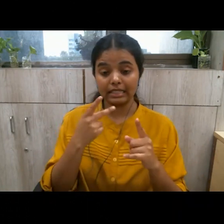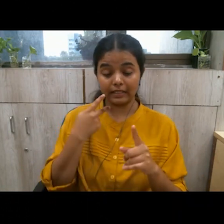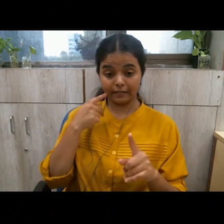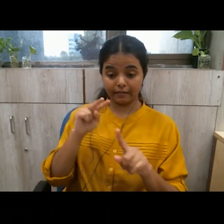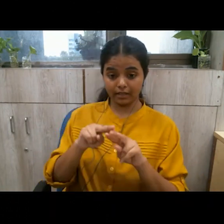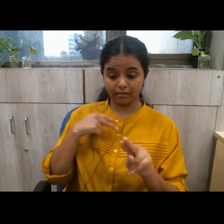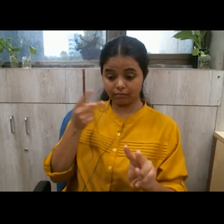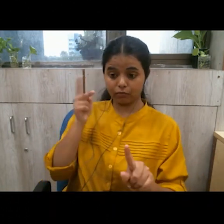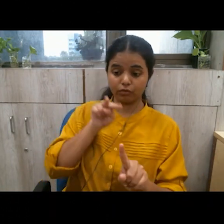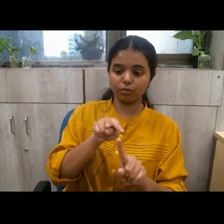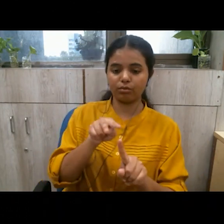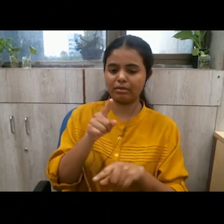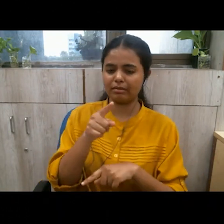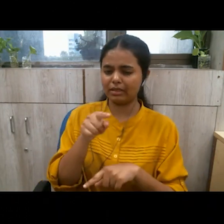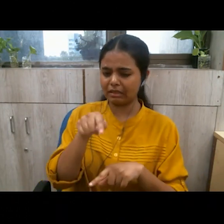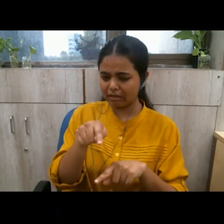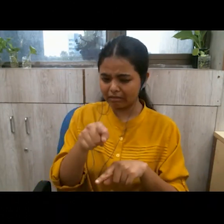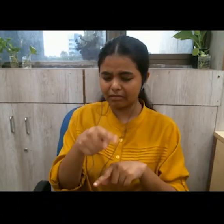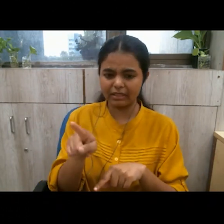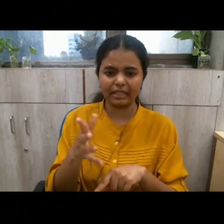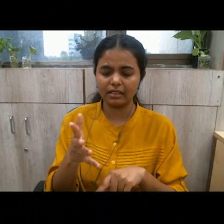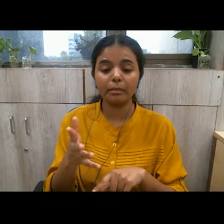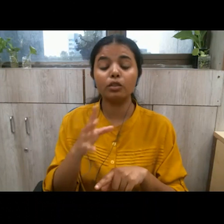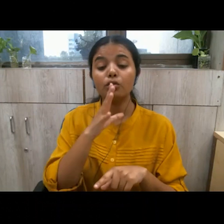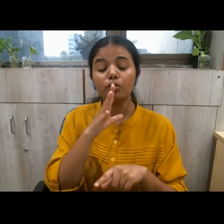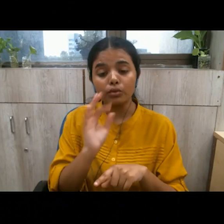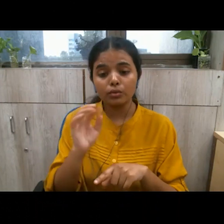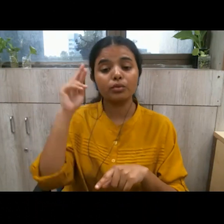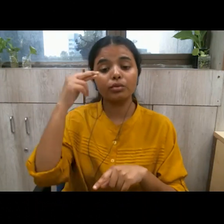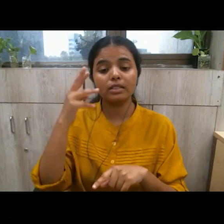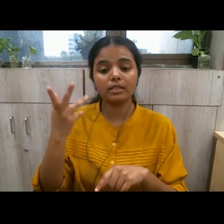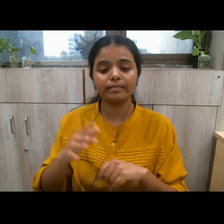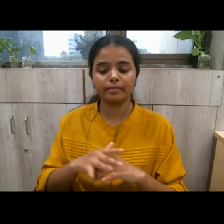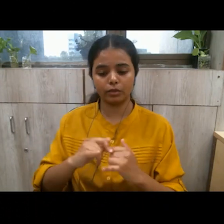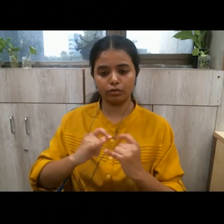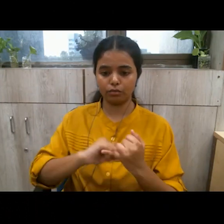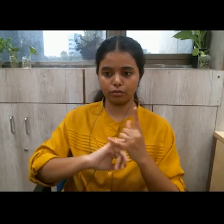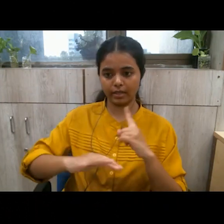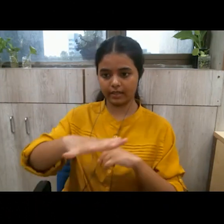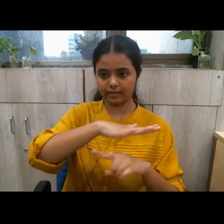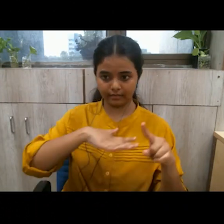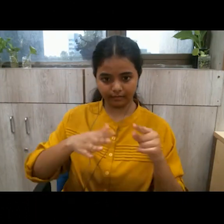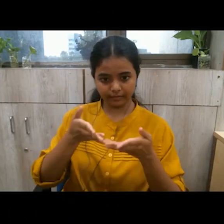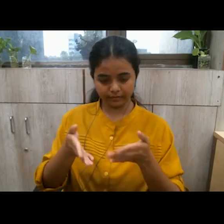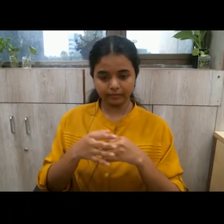inference according to me the real reason is the societies in which